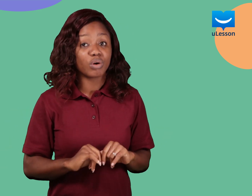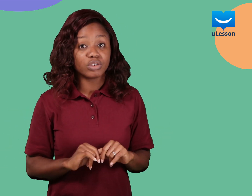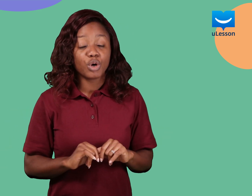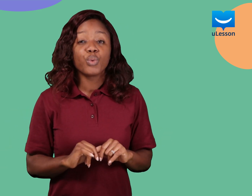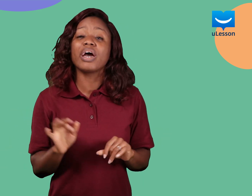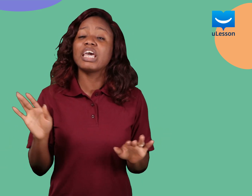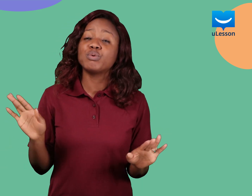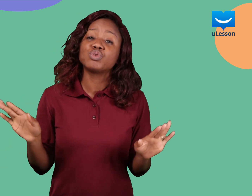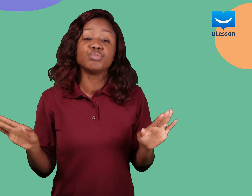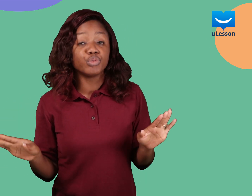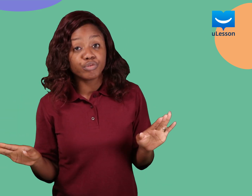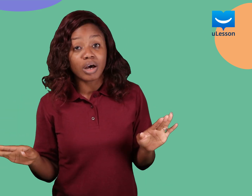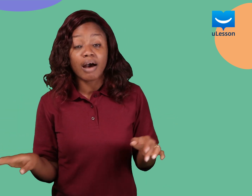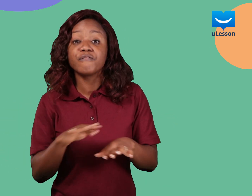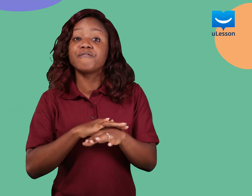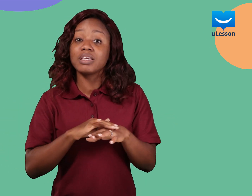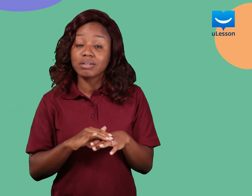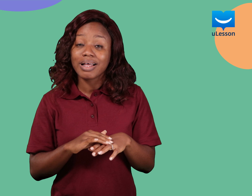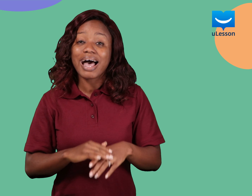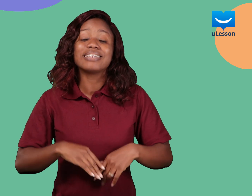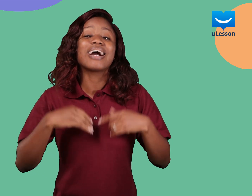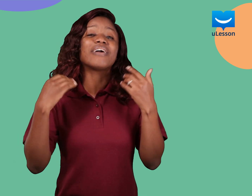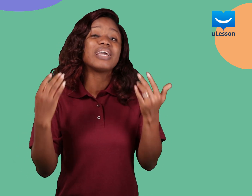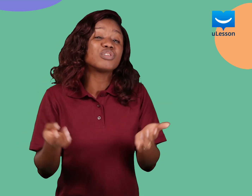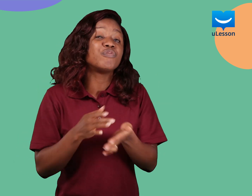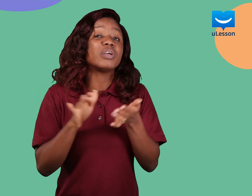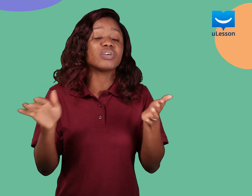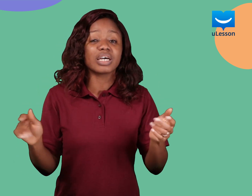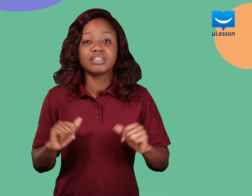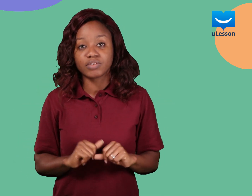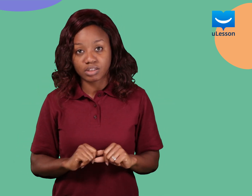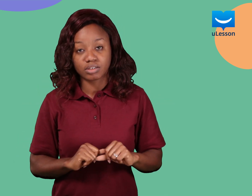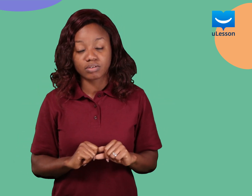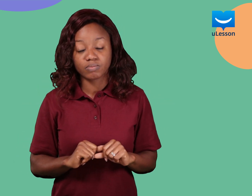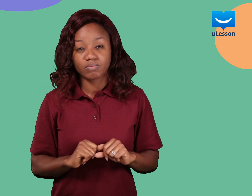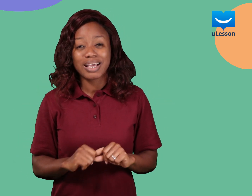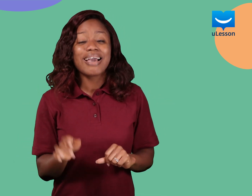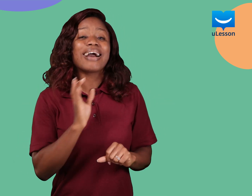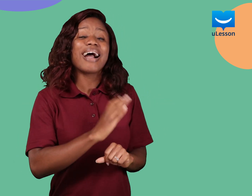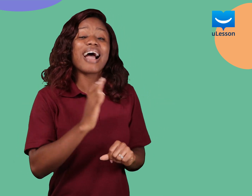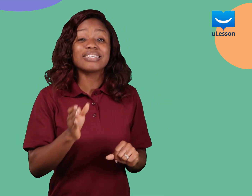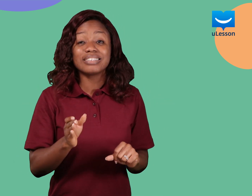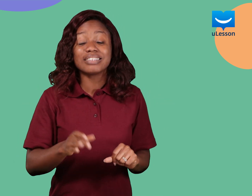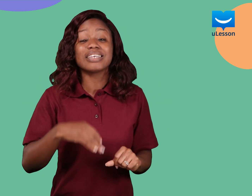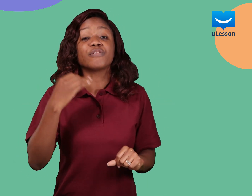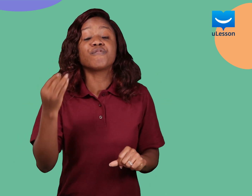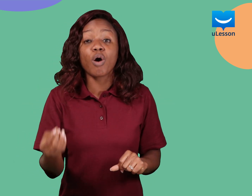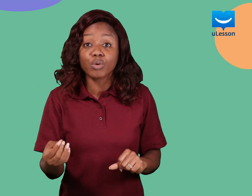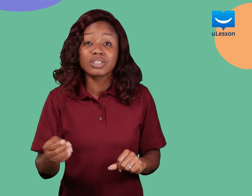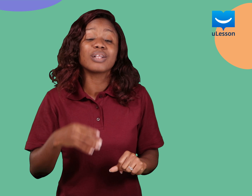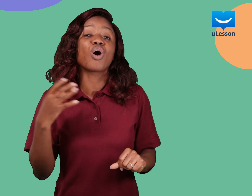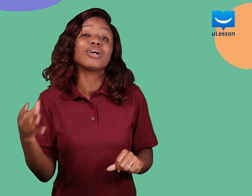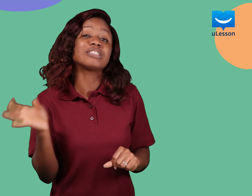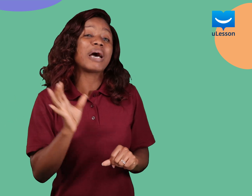the spinal cord, we are able to move, feel and carry out various activities. Car accidents and